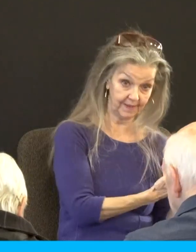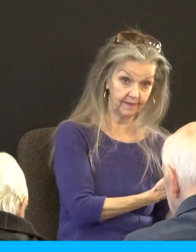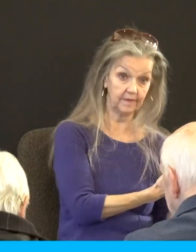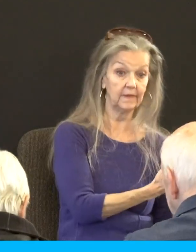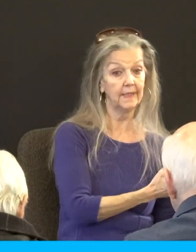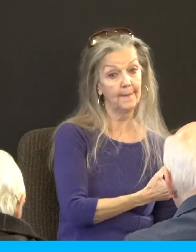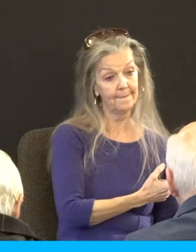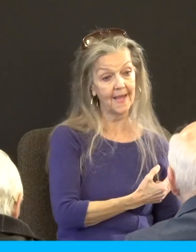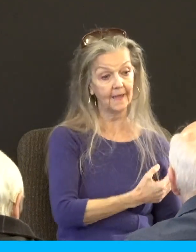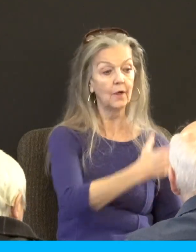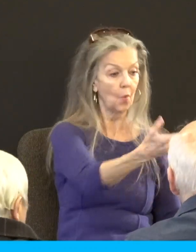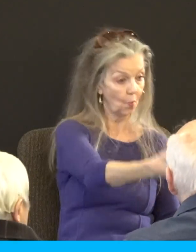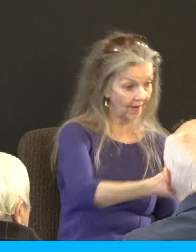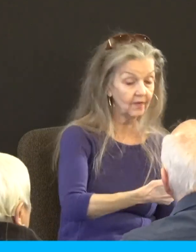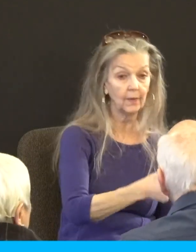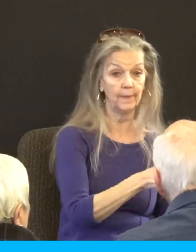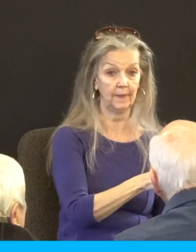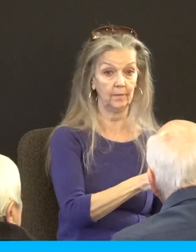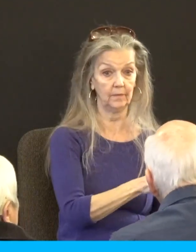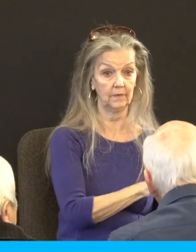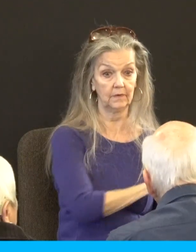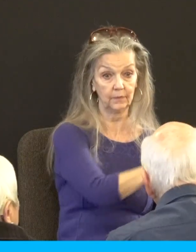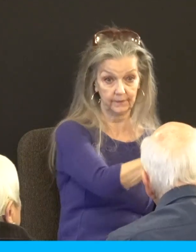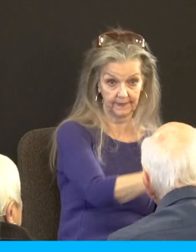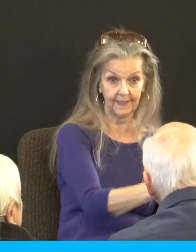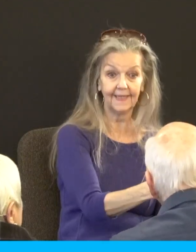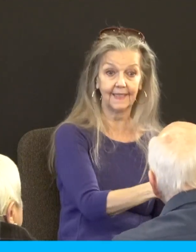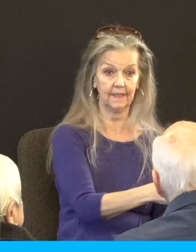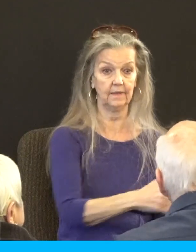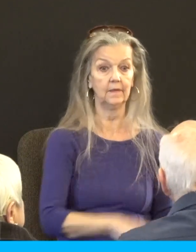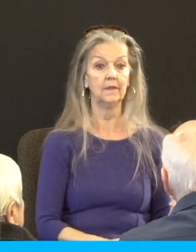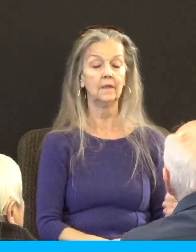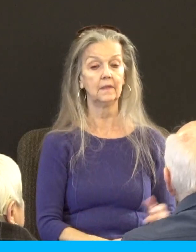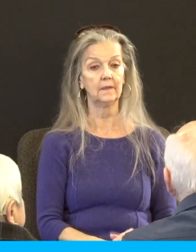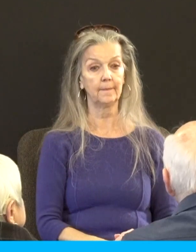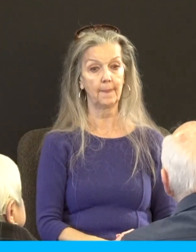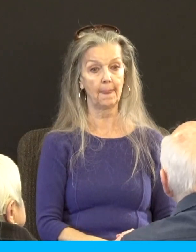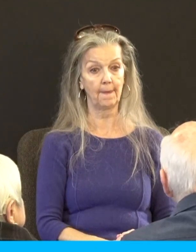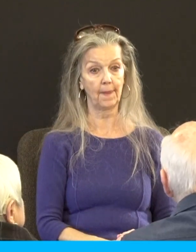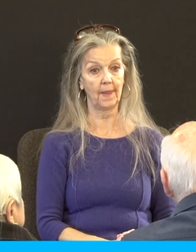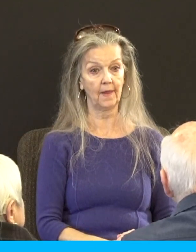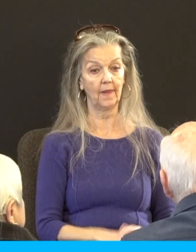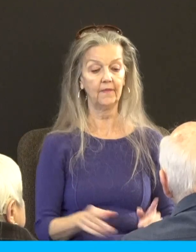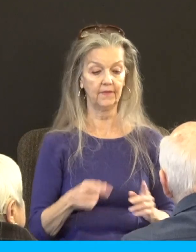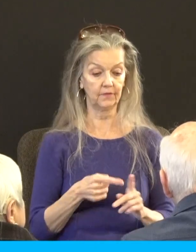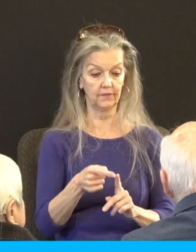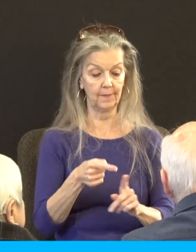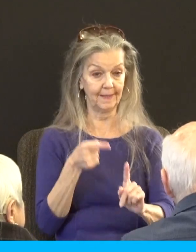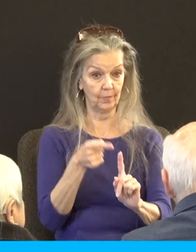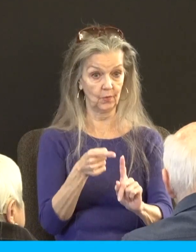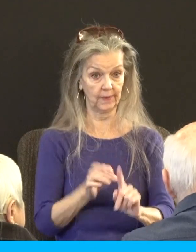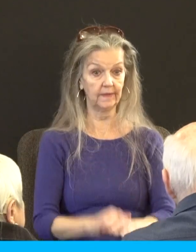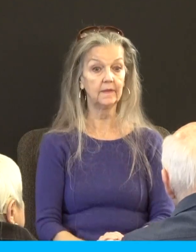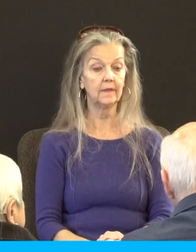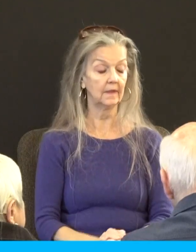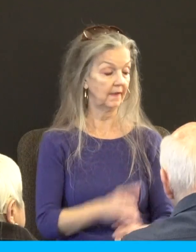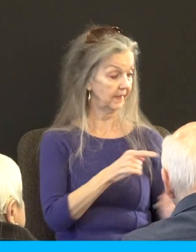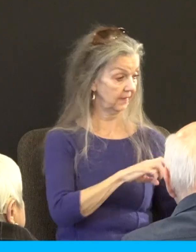for to this end also verse 9 I did write this was the point bring him to repentance that I might know the proof of you